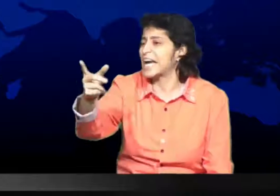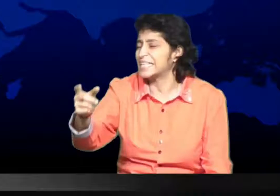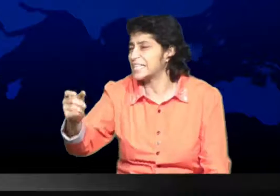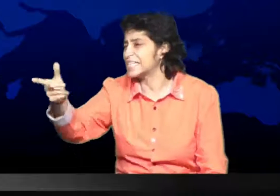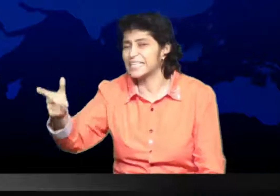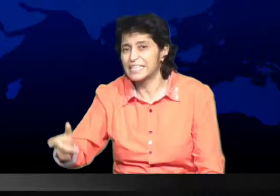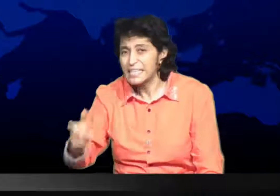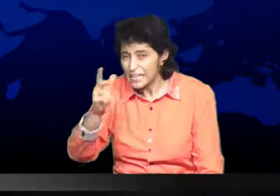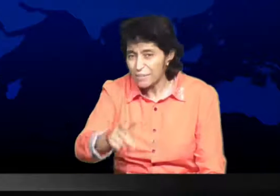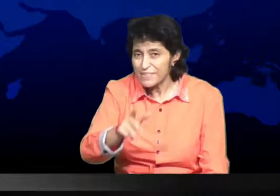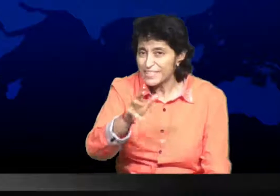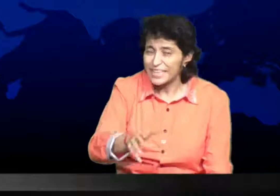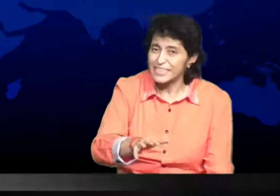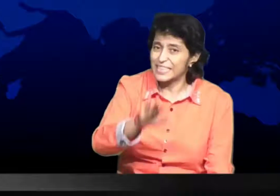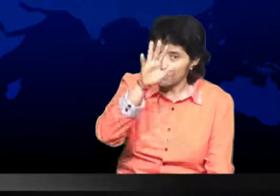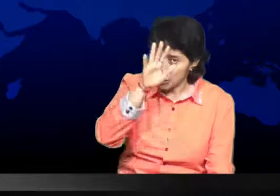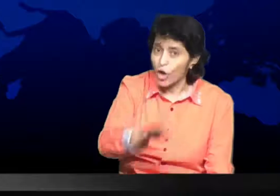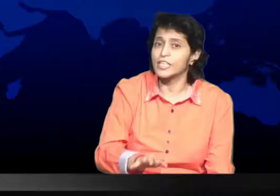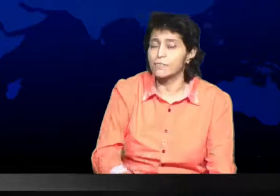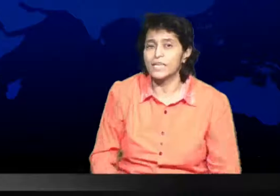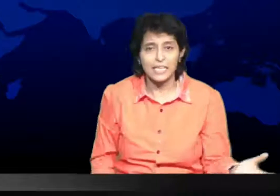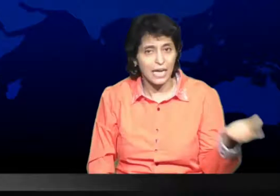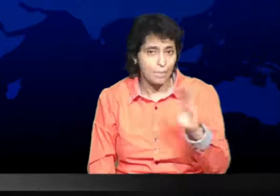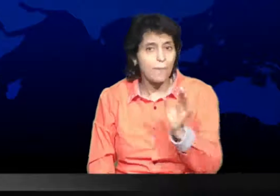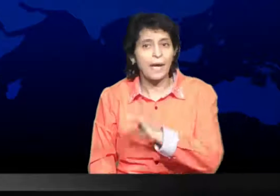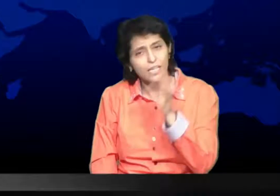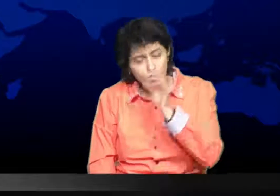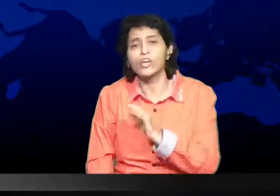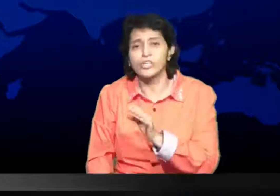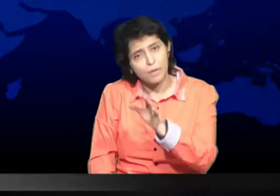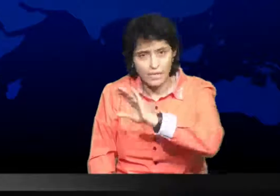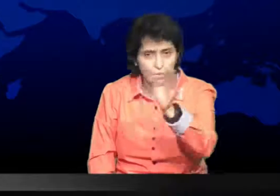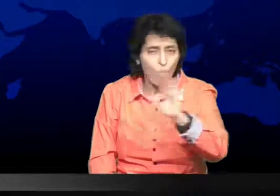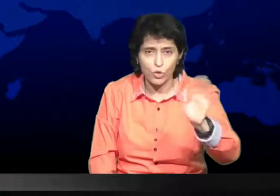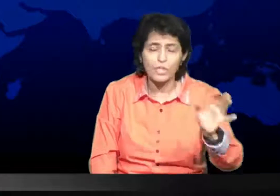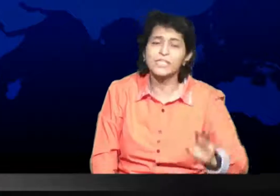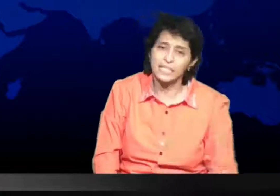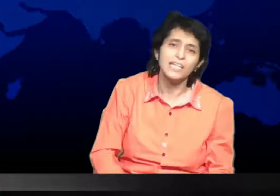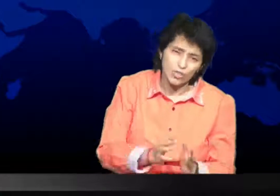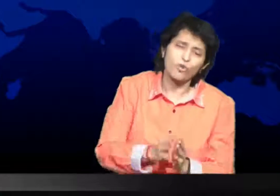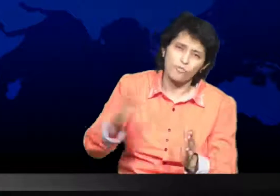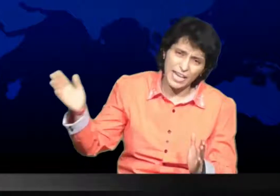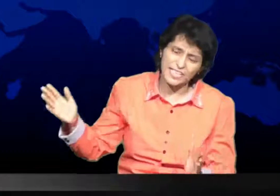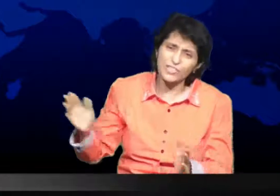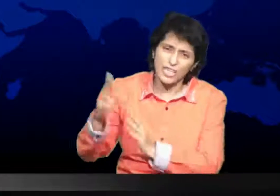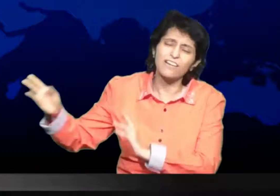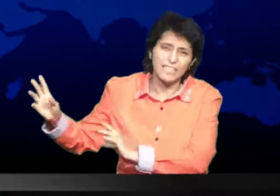treatment. Our government has shock treatment. We not going to get the